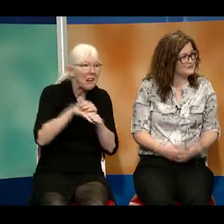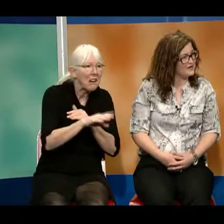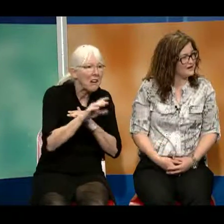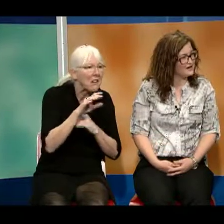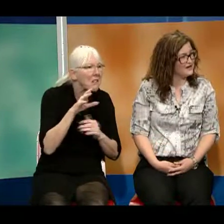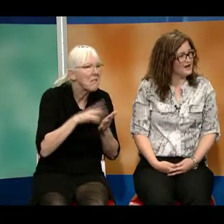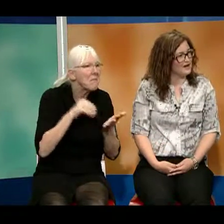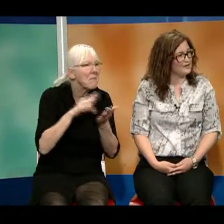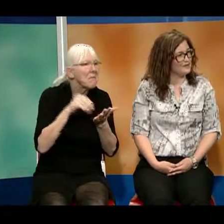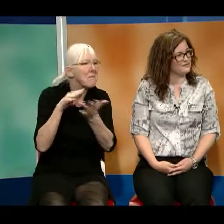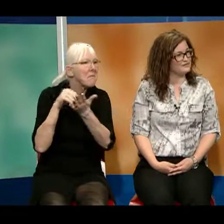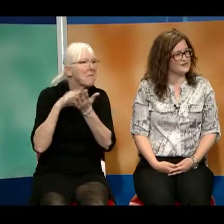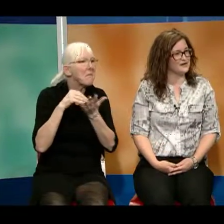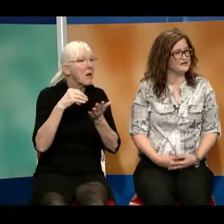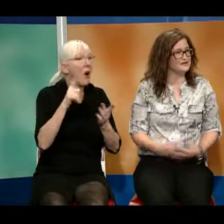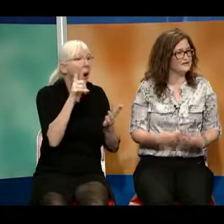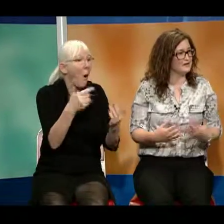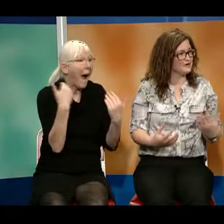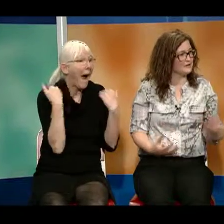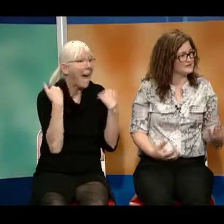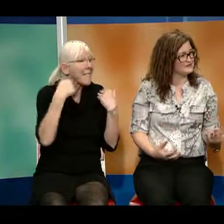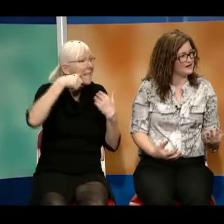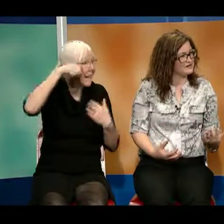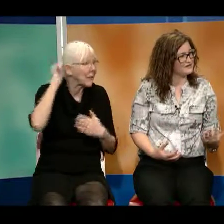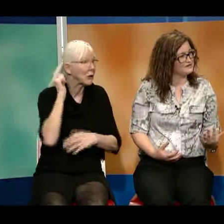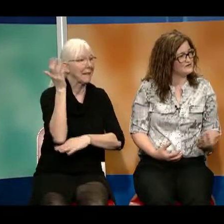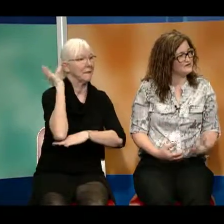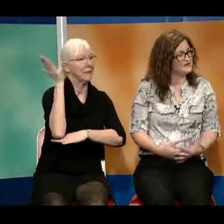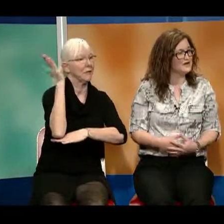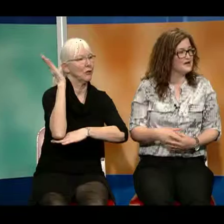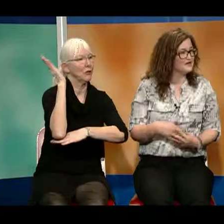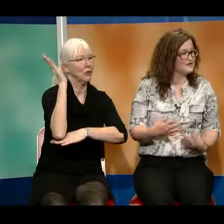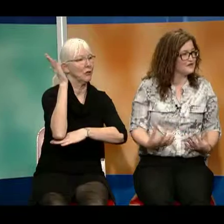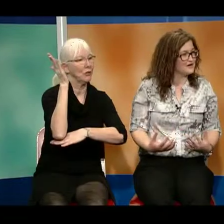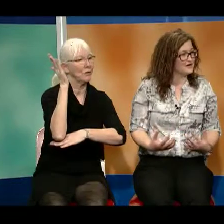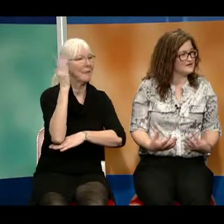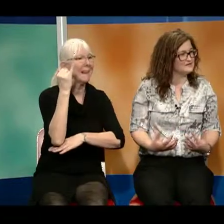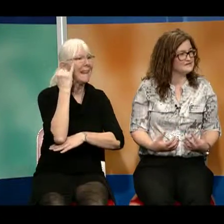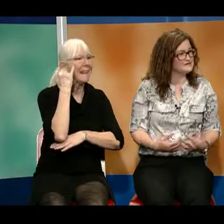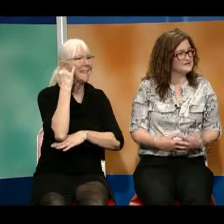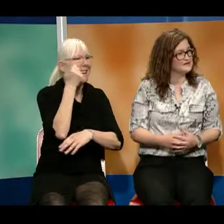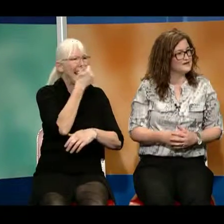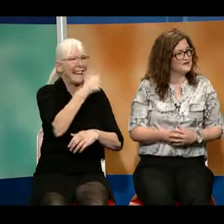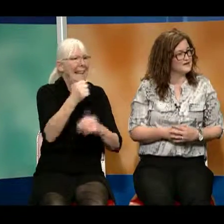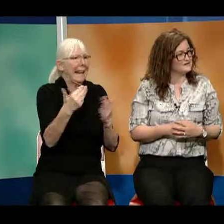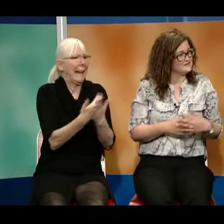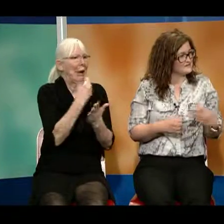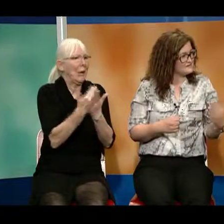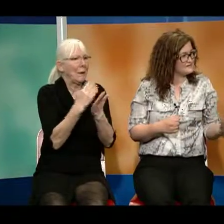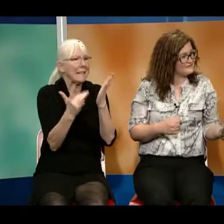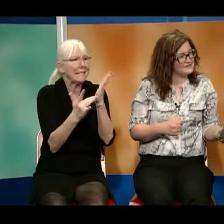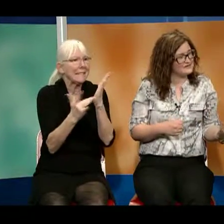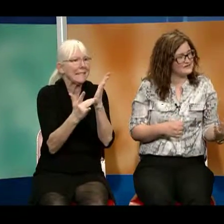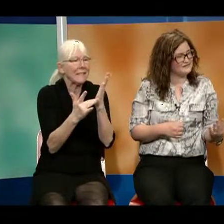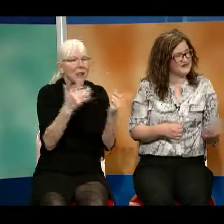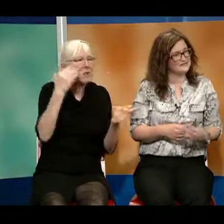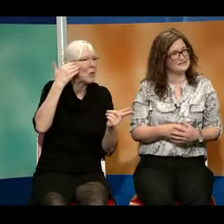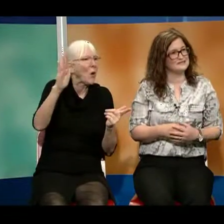speaking about new and upcoming technology, hearing aids, assistive listening devices,